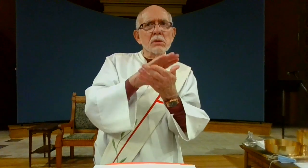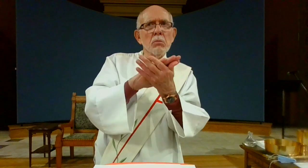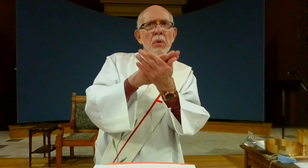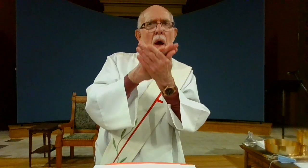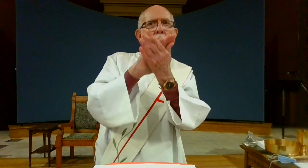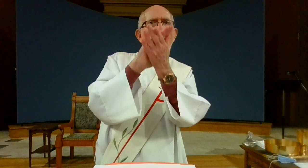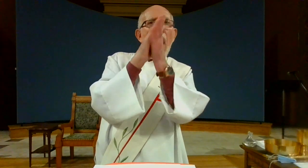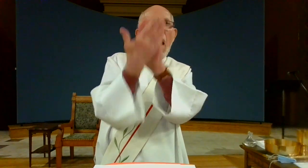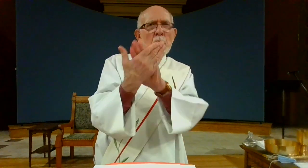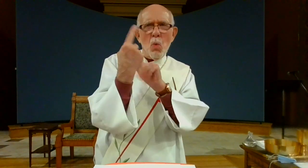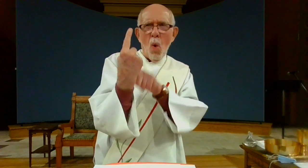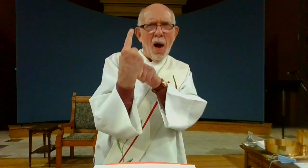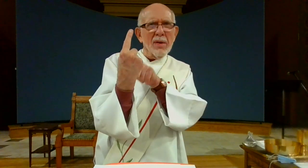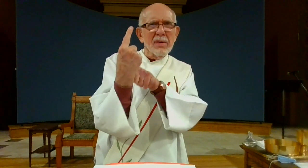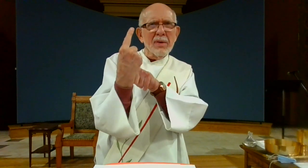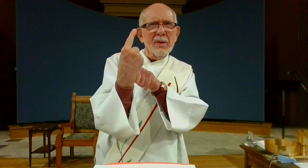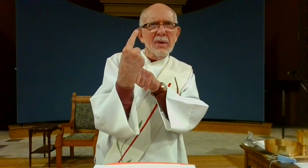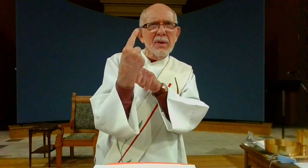wants us to become one